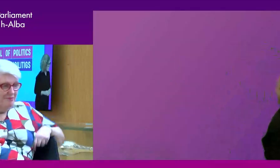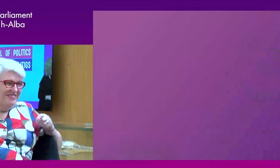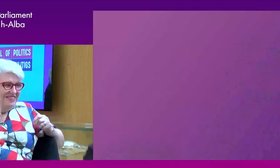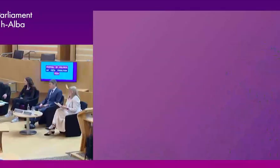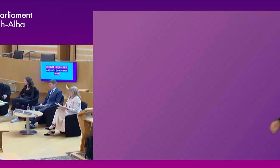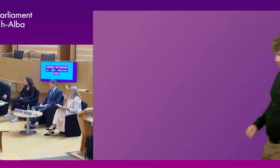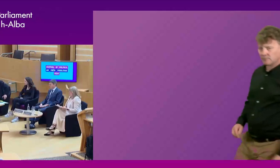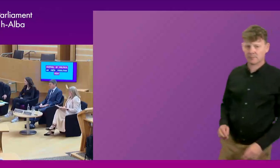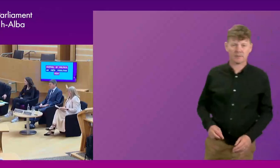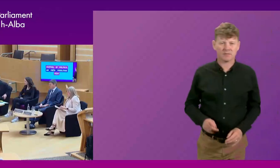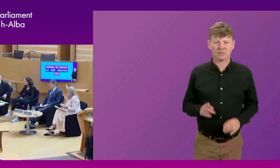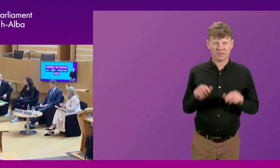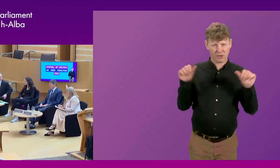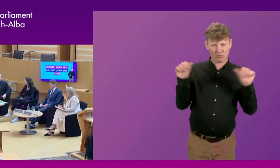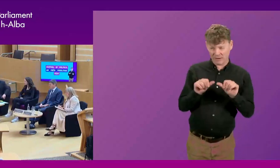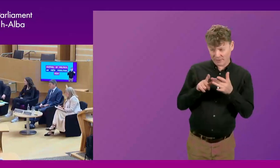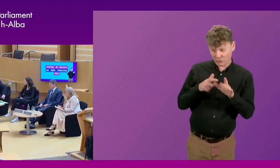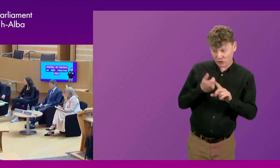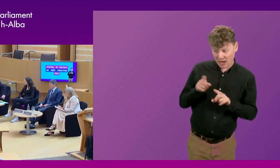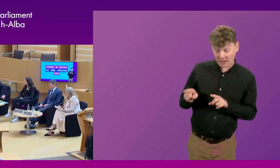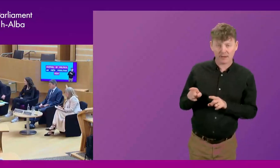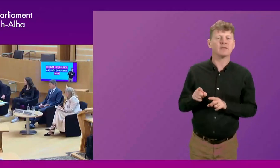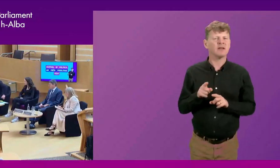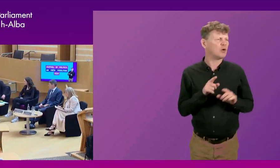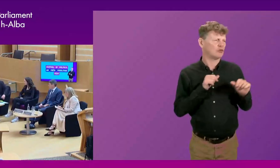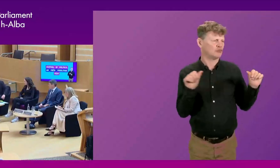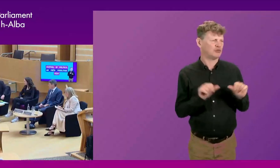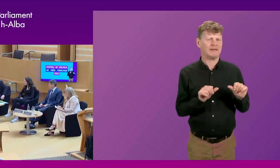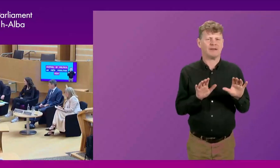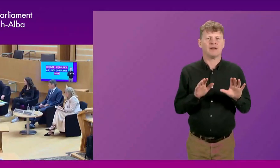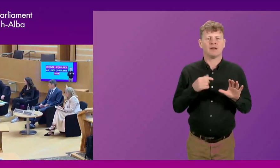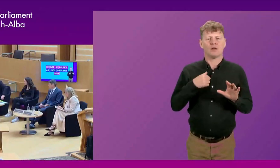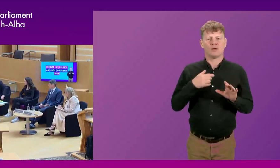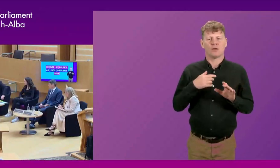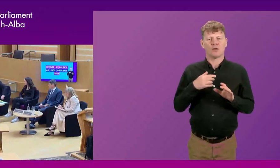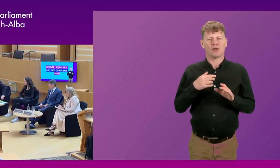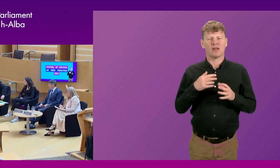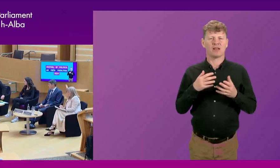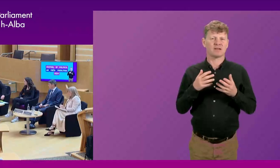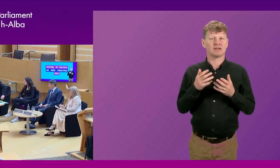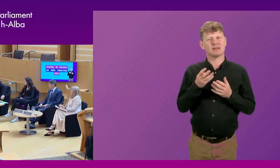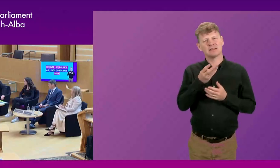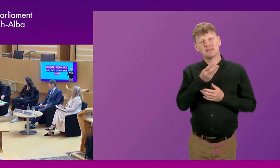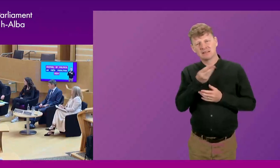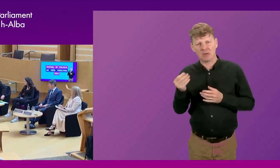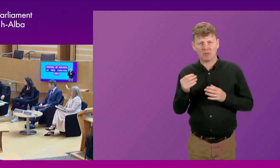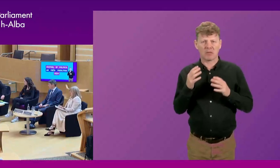Very briefly, can we just take this moment to move on from maybe some of the misery and the